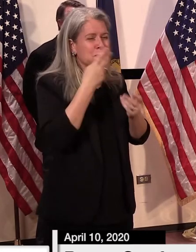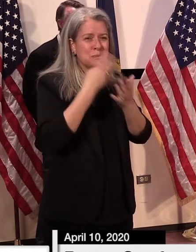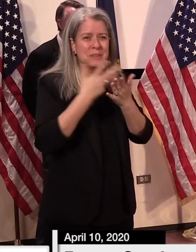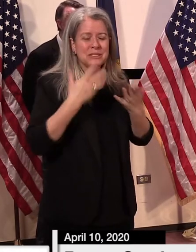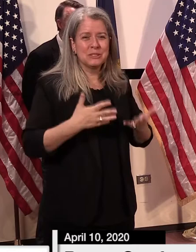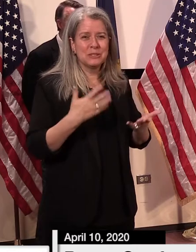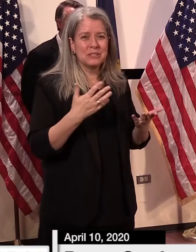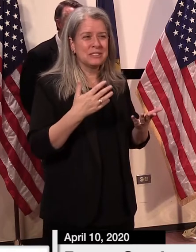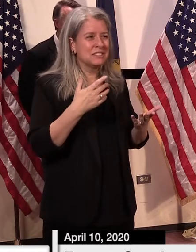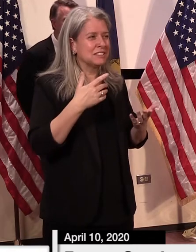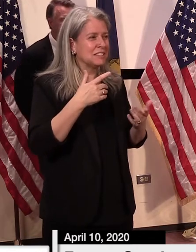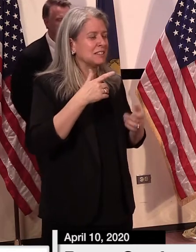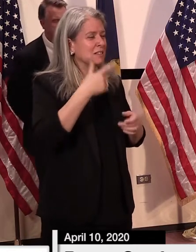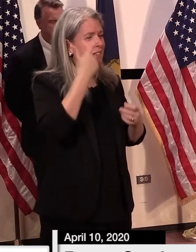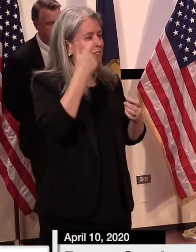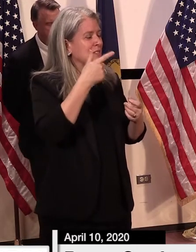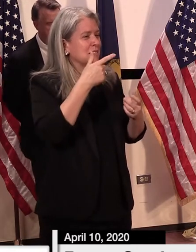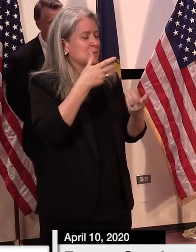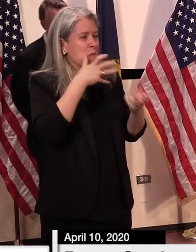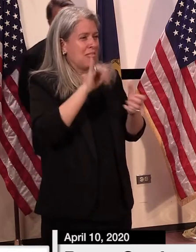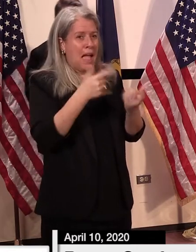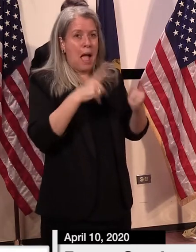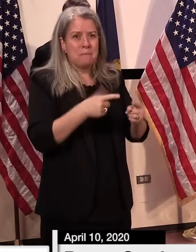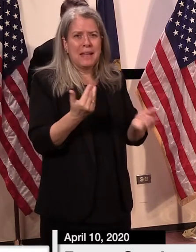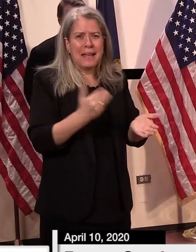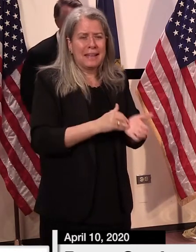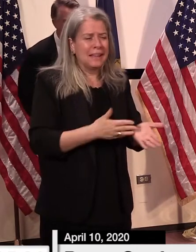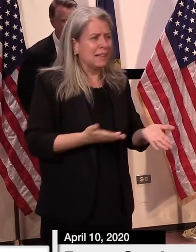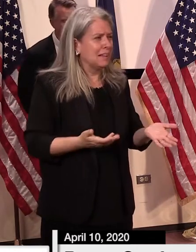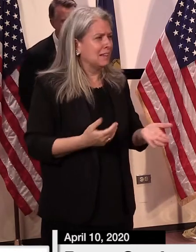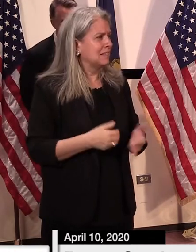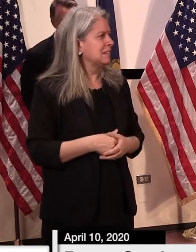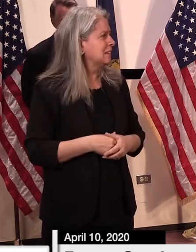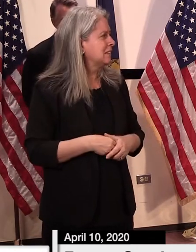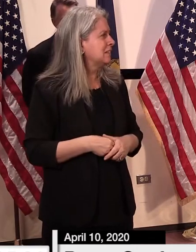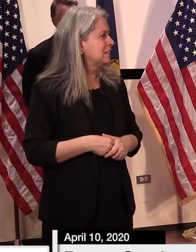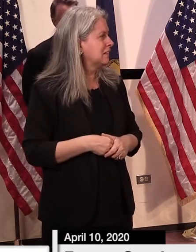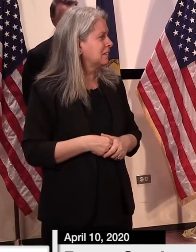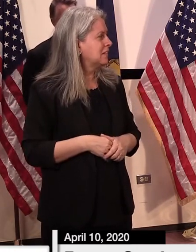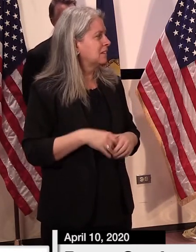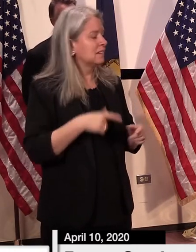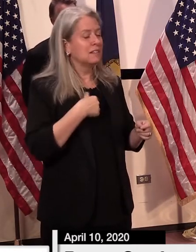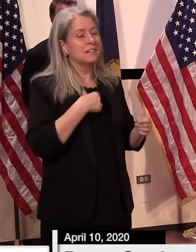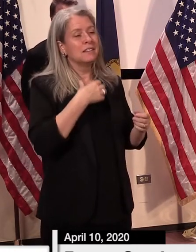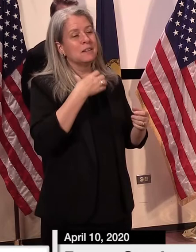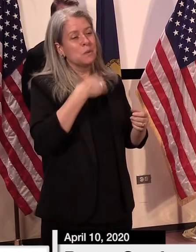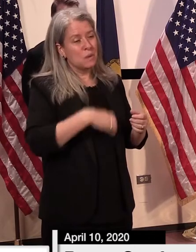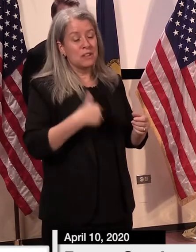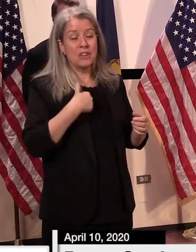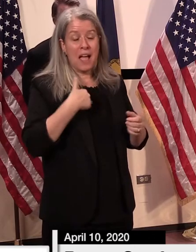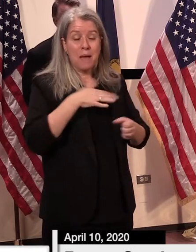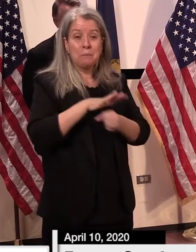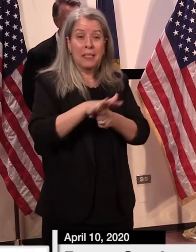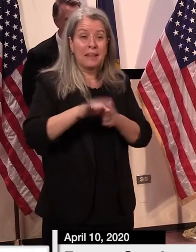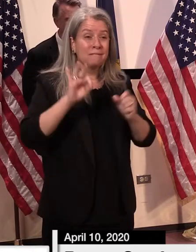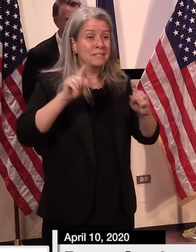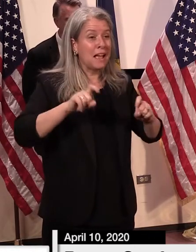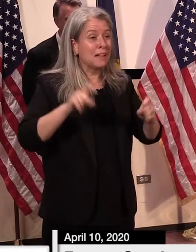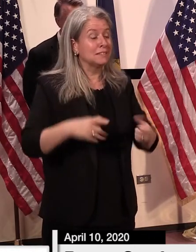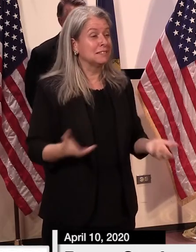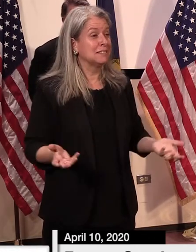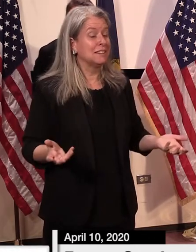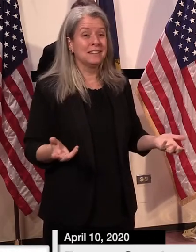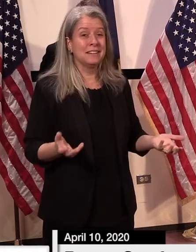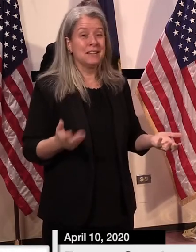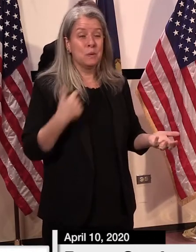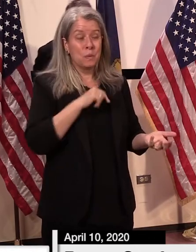to avoid a similar outcome in other correctional facilities i wish i had all the tests in the world peter uh